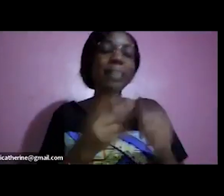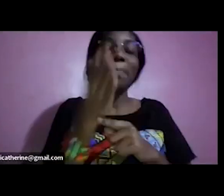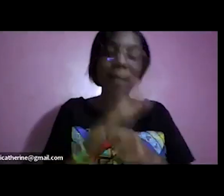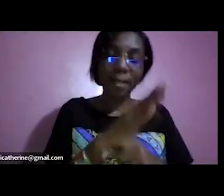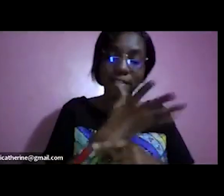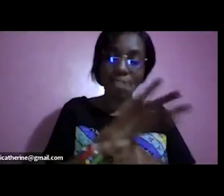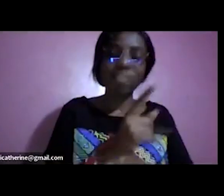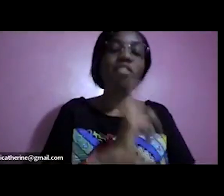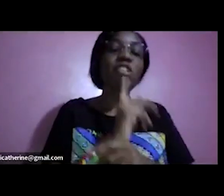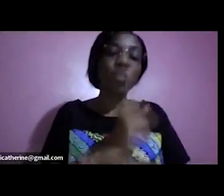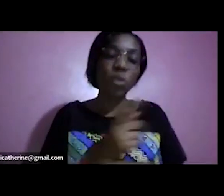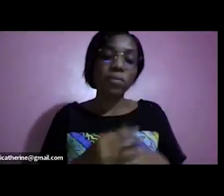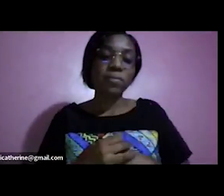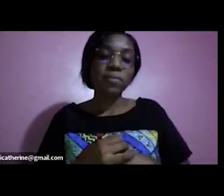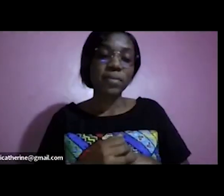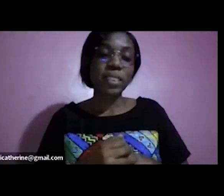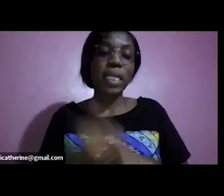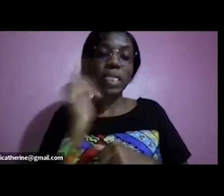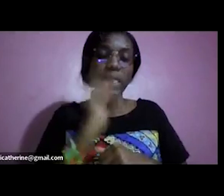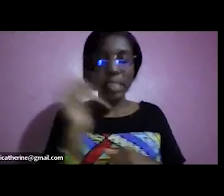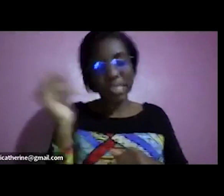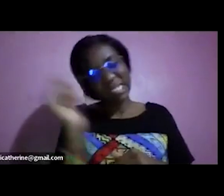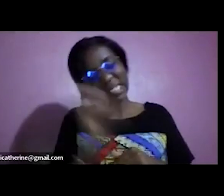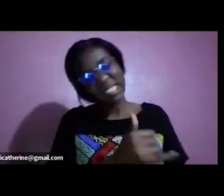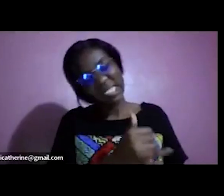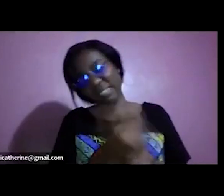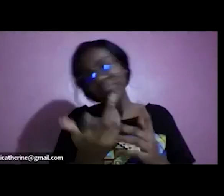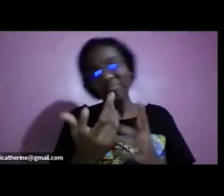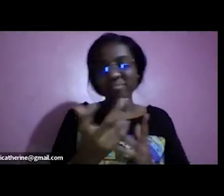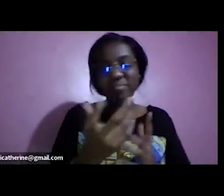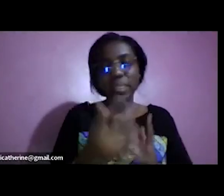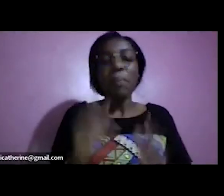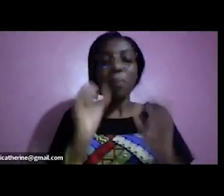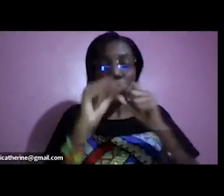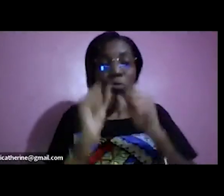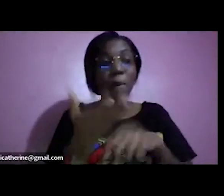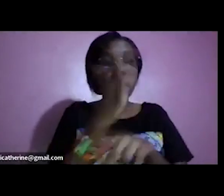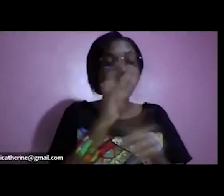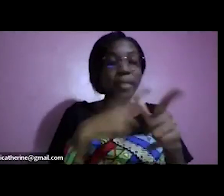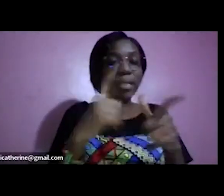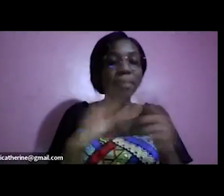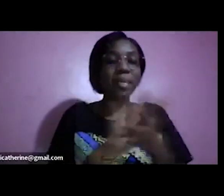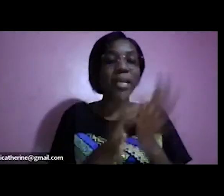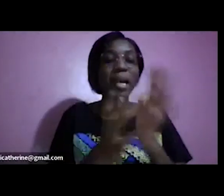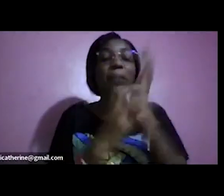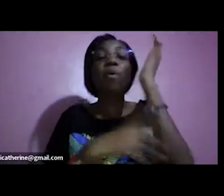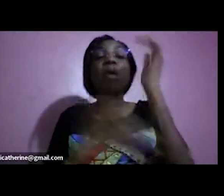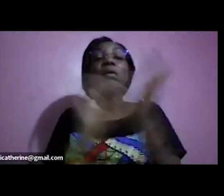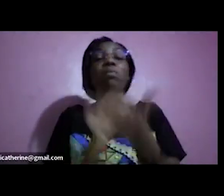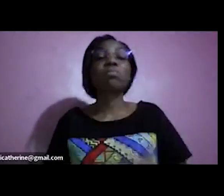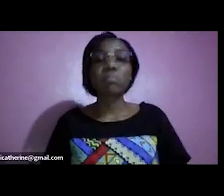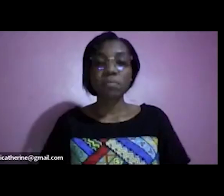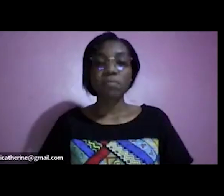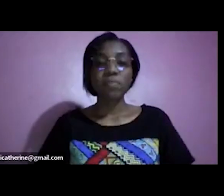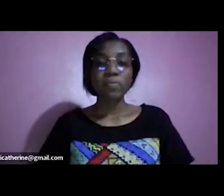it's a temporarily it's it's temporal addiction it will it reset back and you will be miserable all over again all right